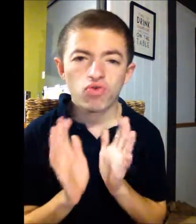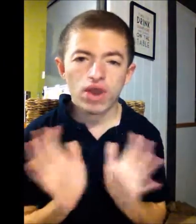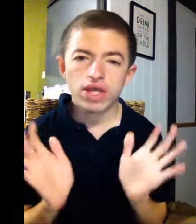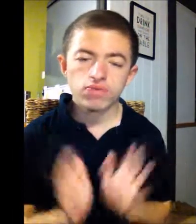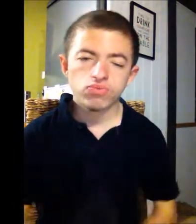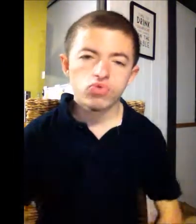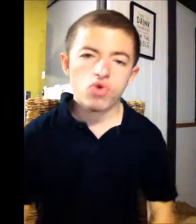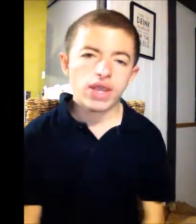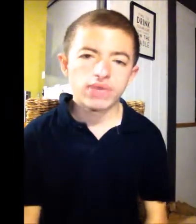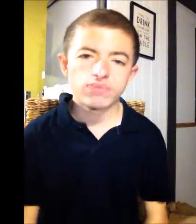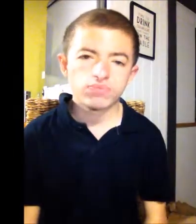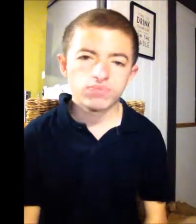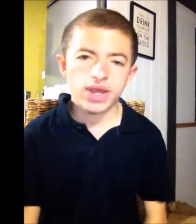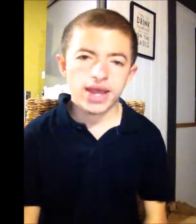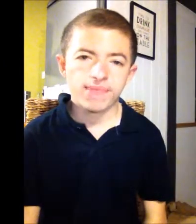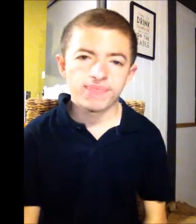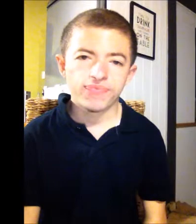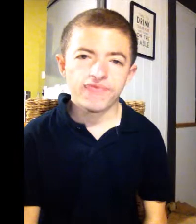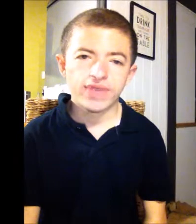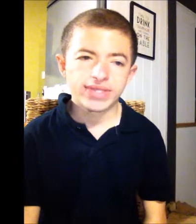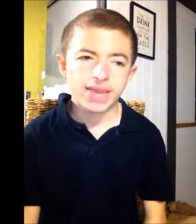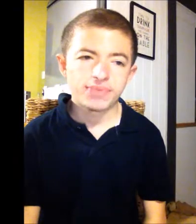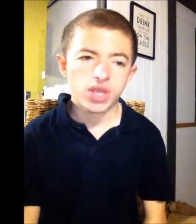great, great, um, first episode.